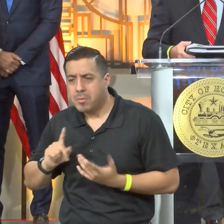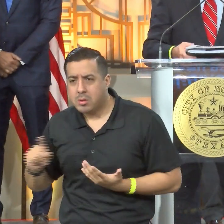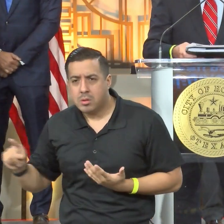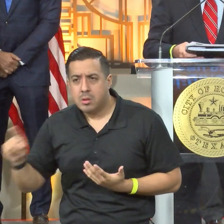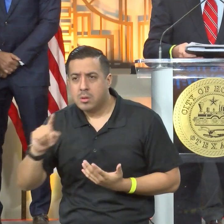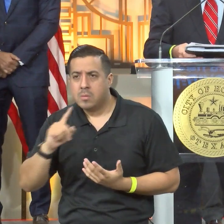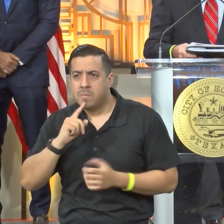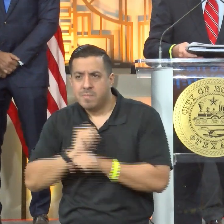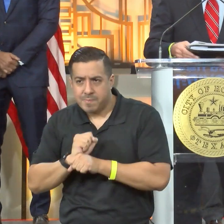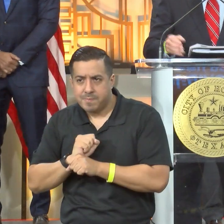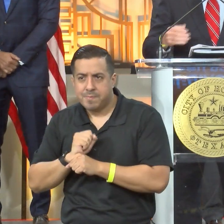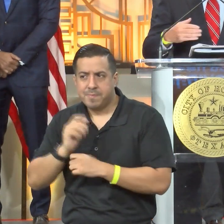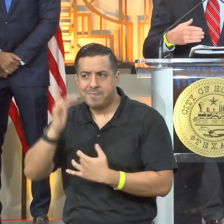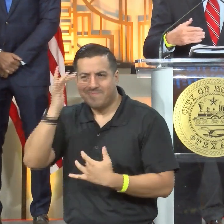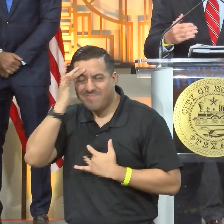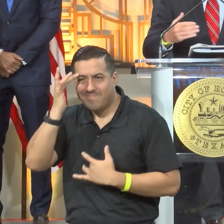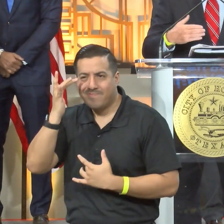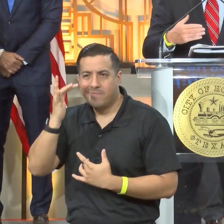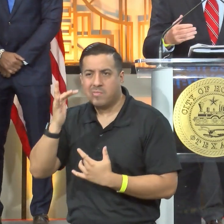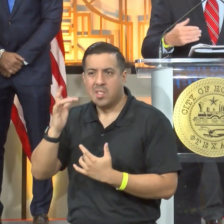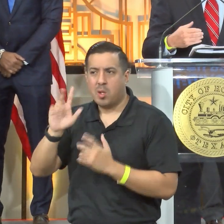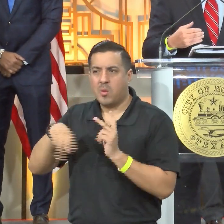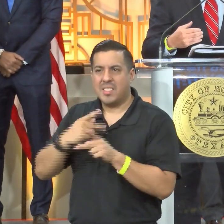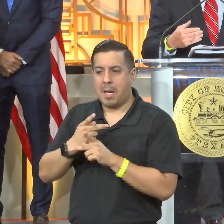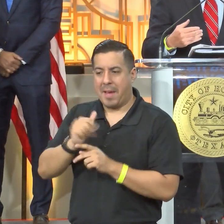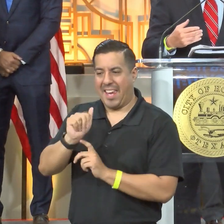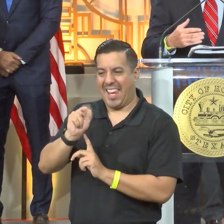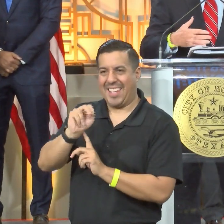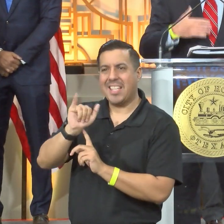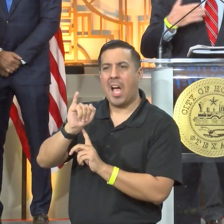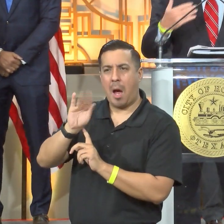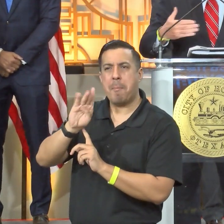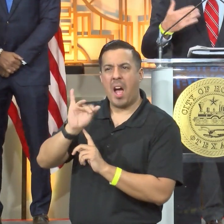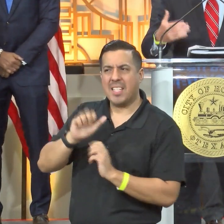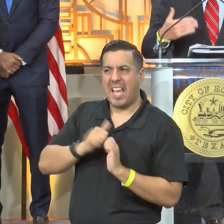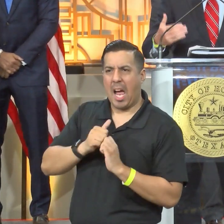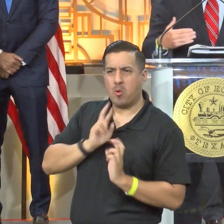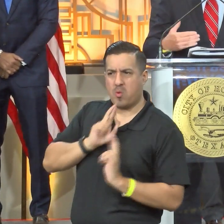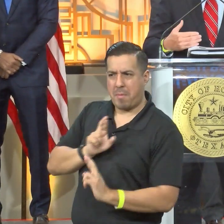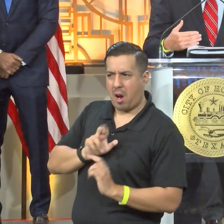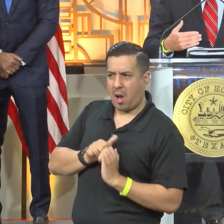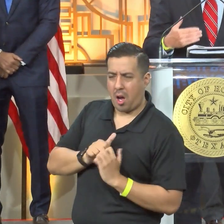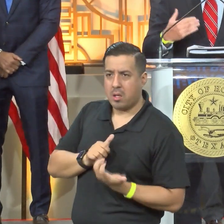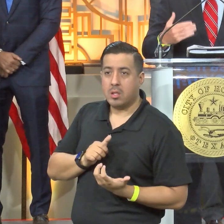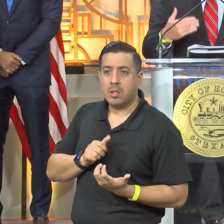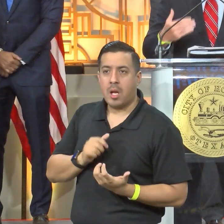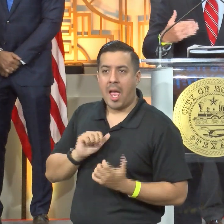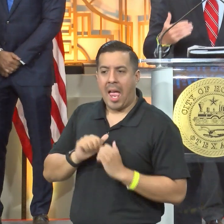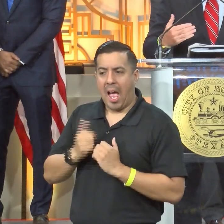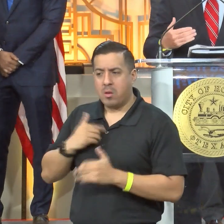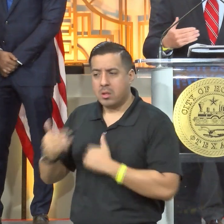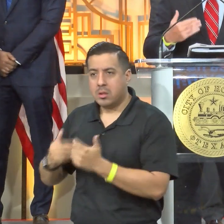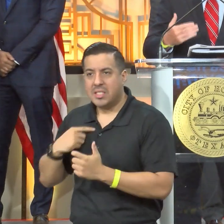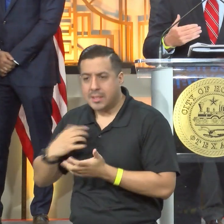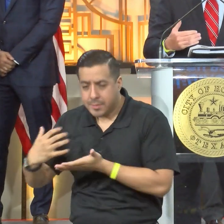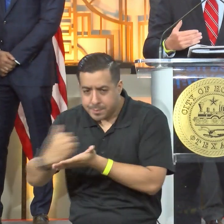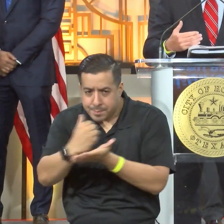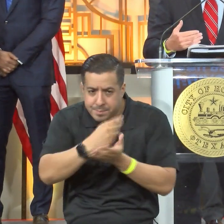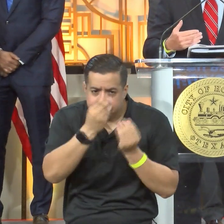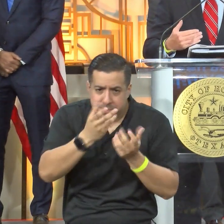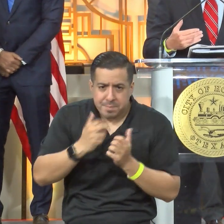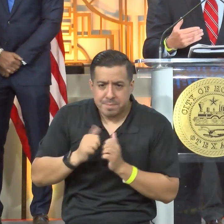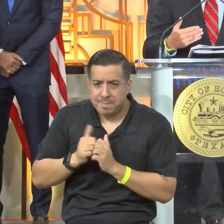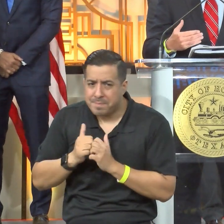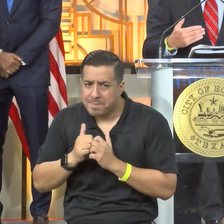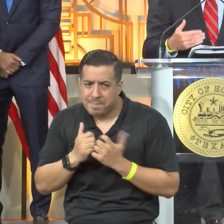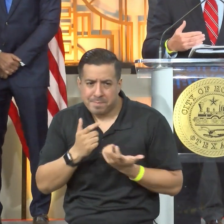have been infected and to what degree of antibody response they have because we move forward we need to know this information to get an idea of what